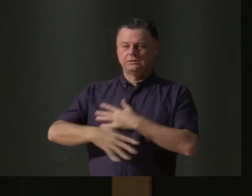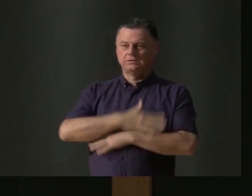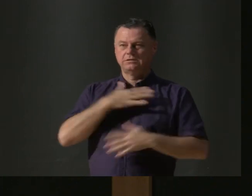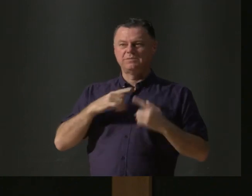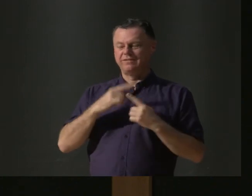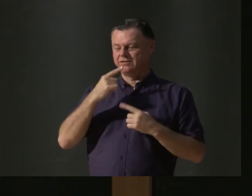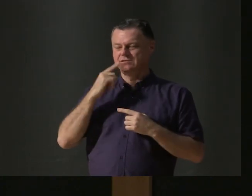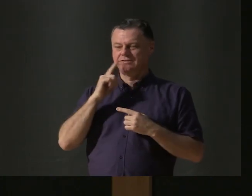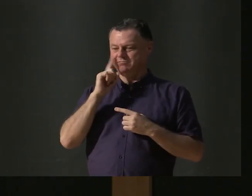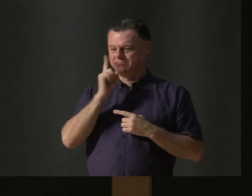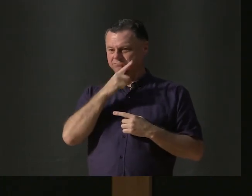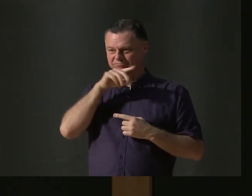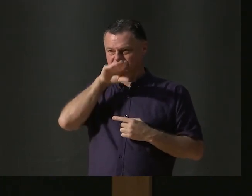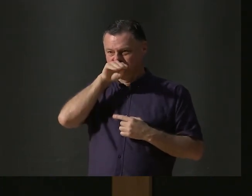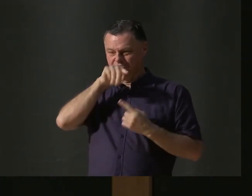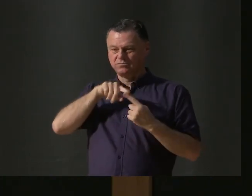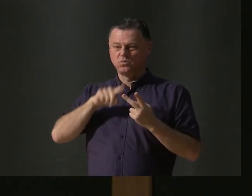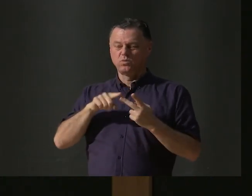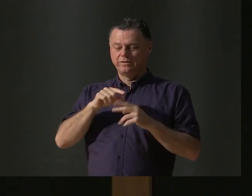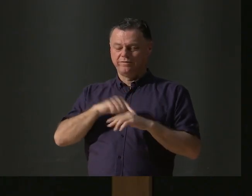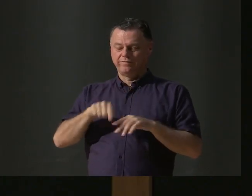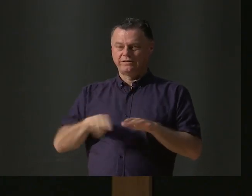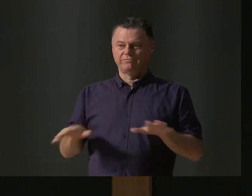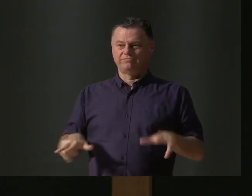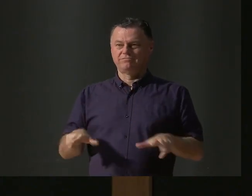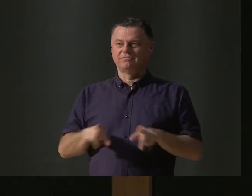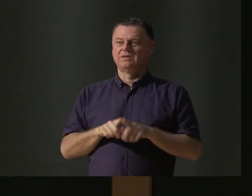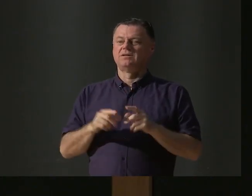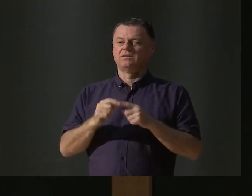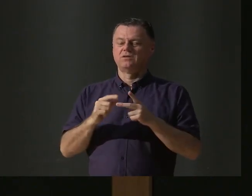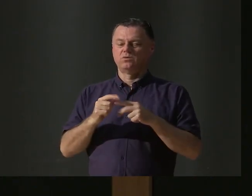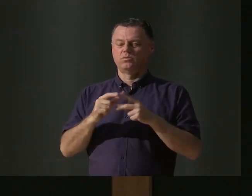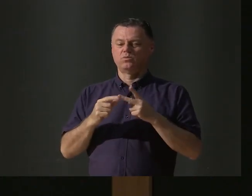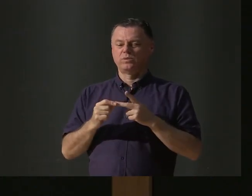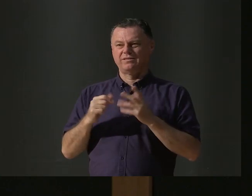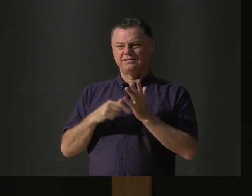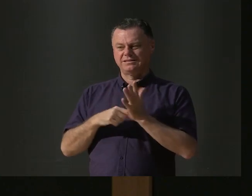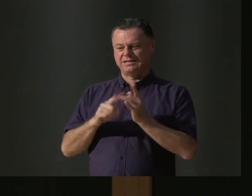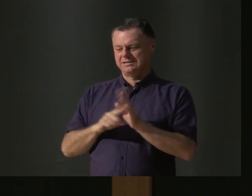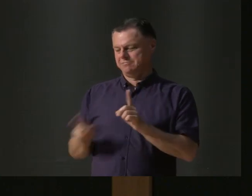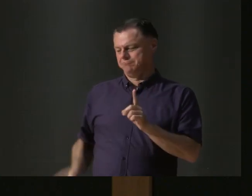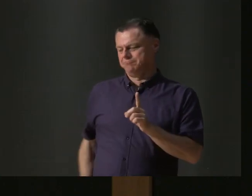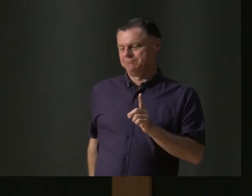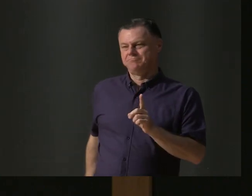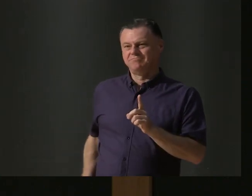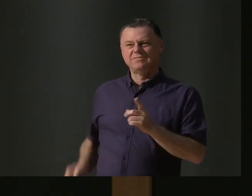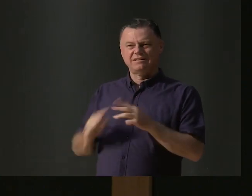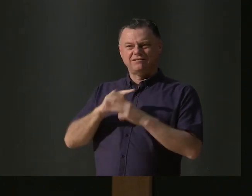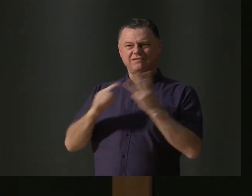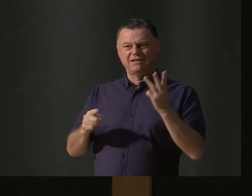-tailed and webbed feet have captivated people right across the globe. And especially our first Europeans who thought they were